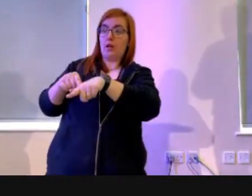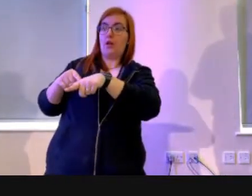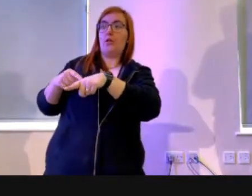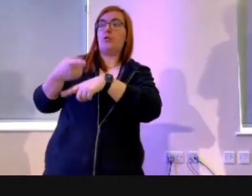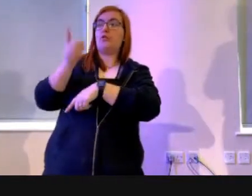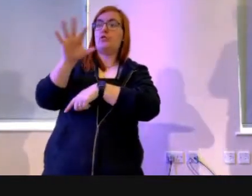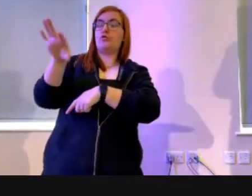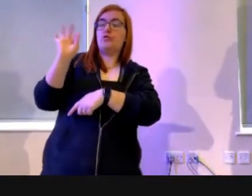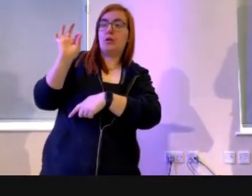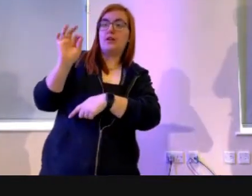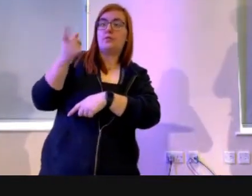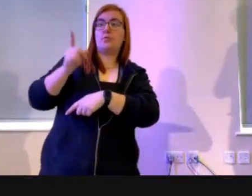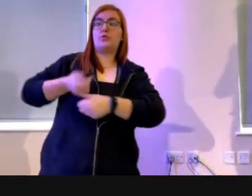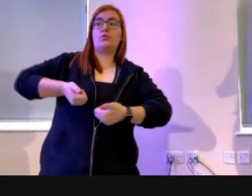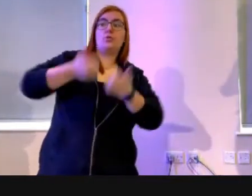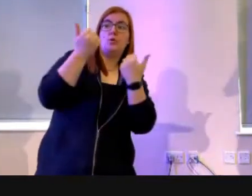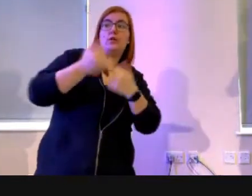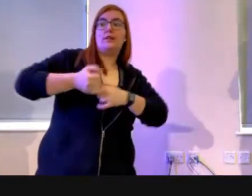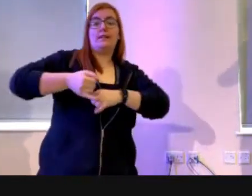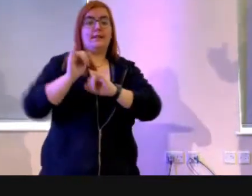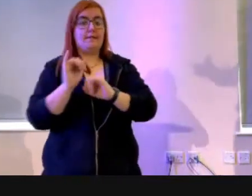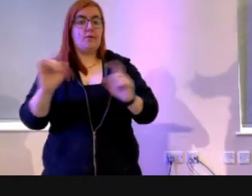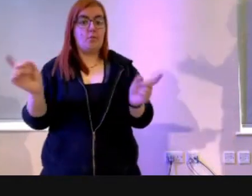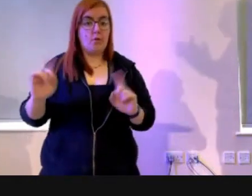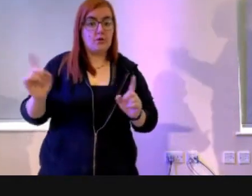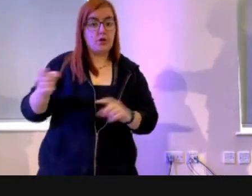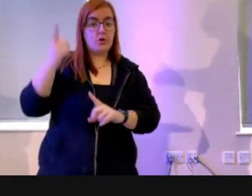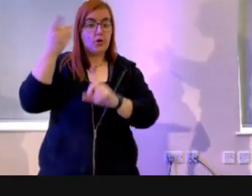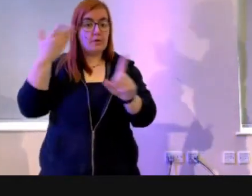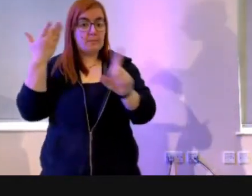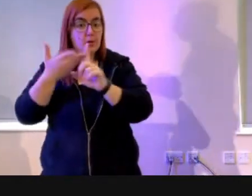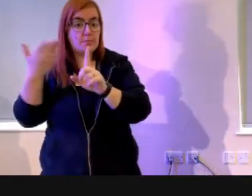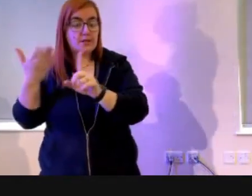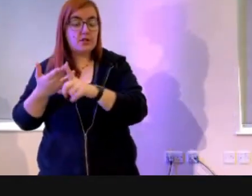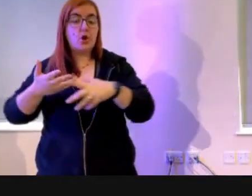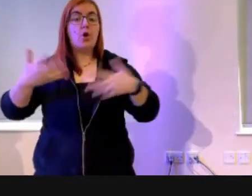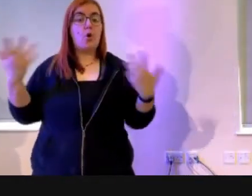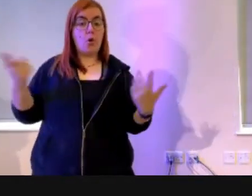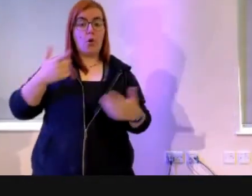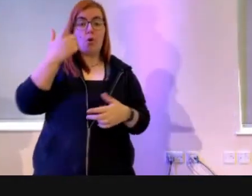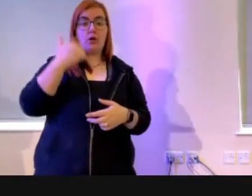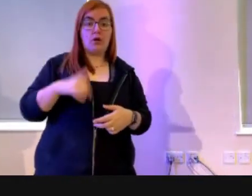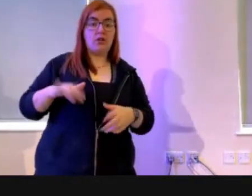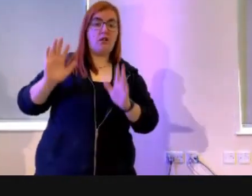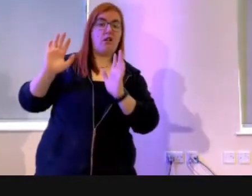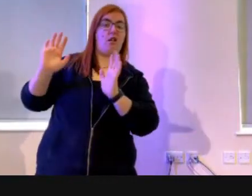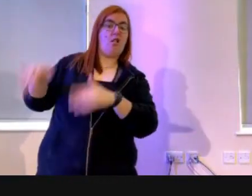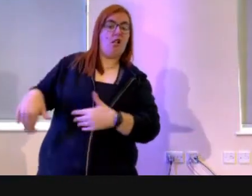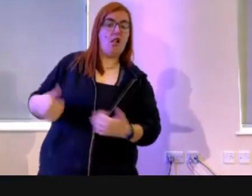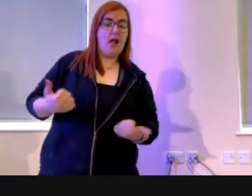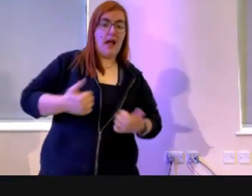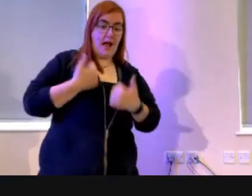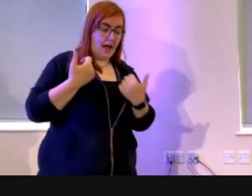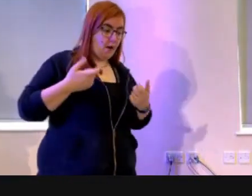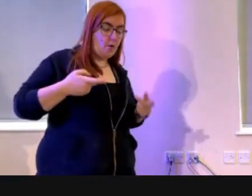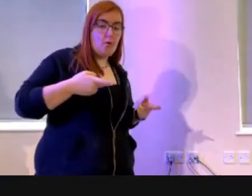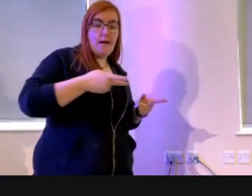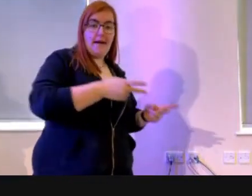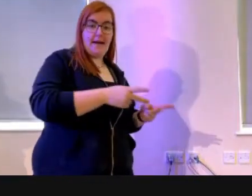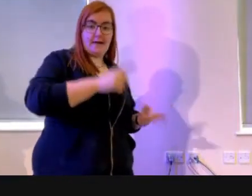idea of what's good and evil. God's purpose is all they could choose to go their own way and do it... Make up their own mind about how they